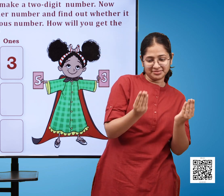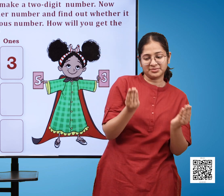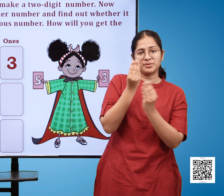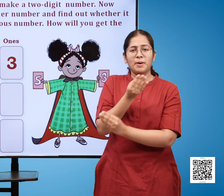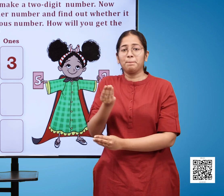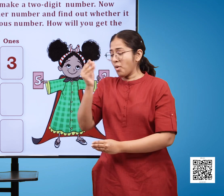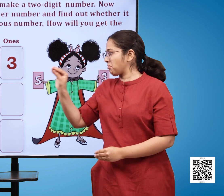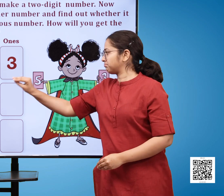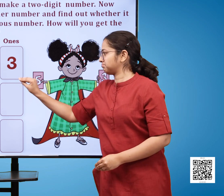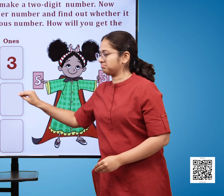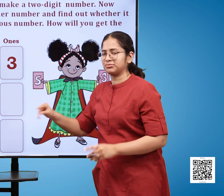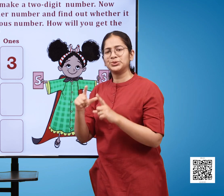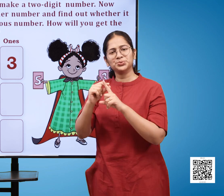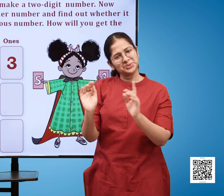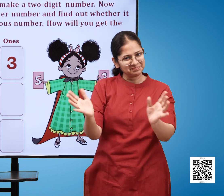or smaller than the previous number.